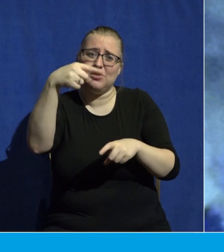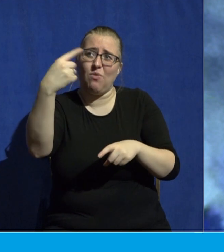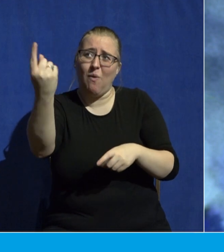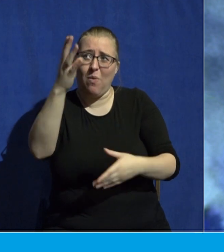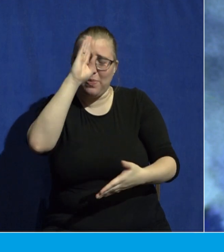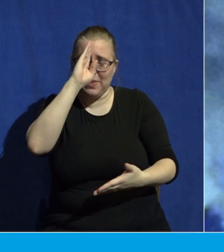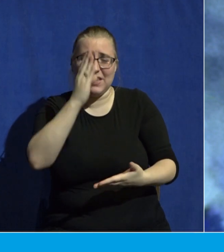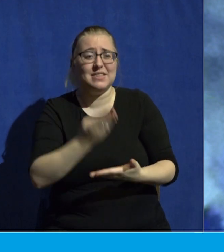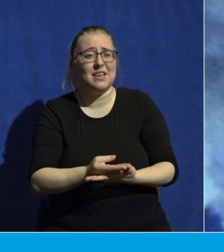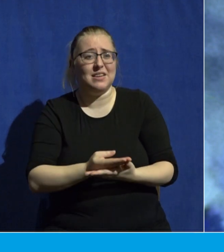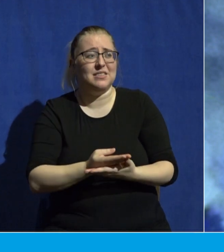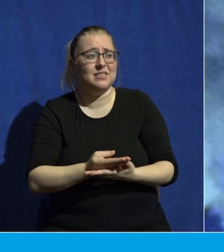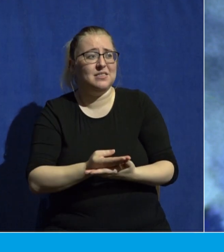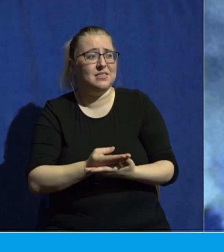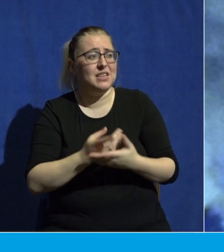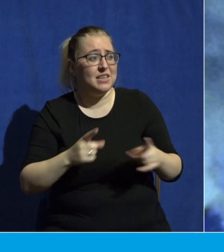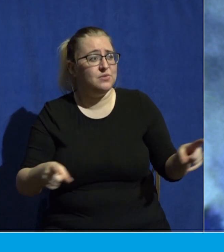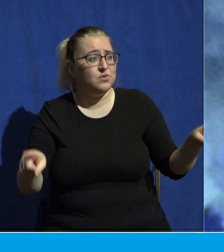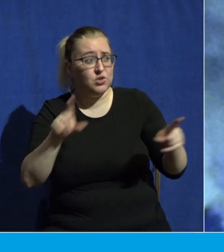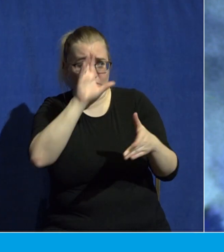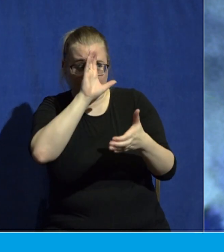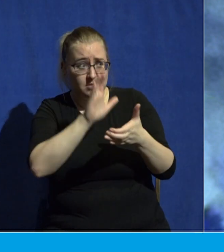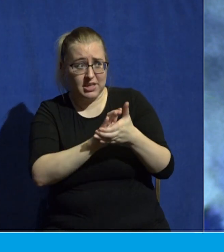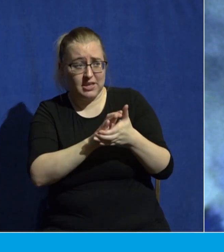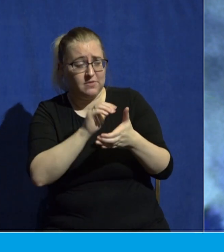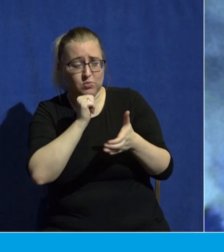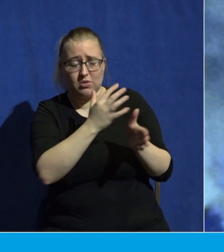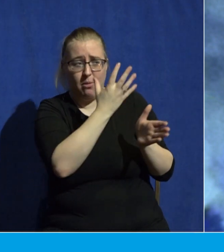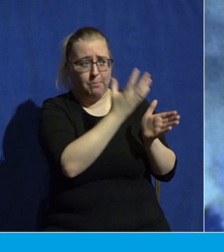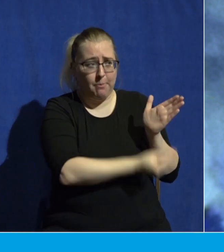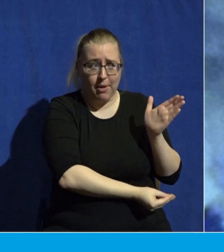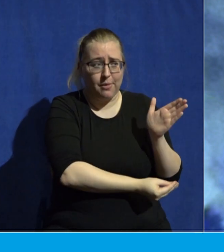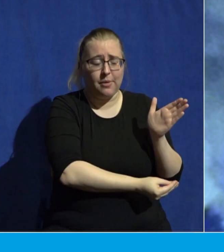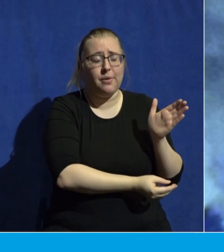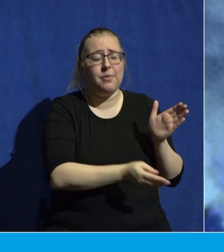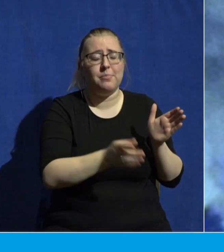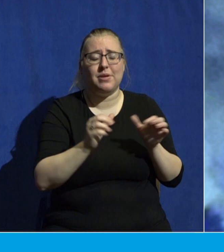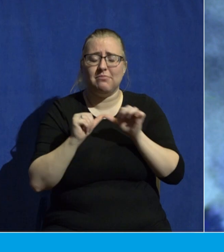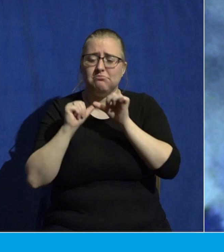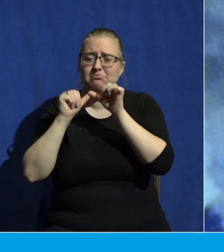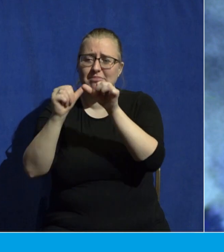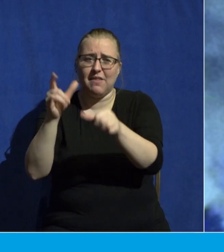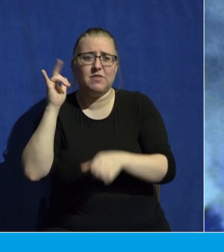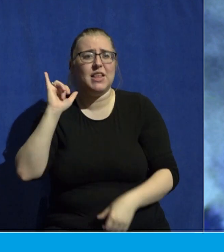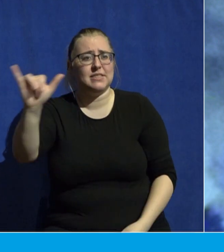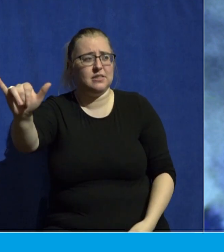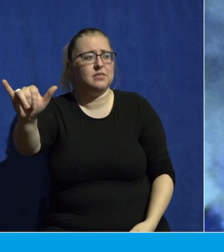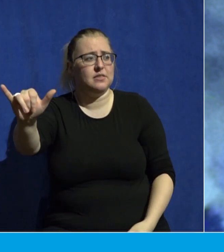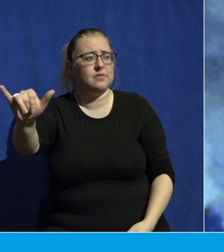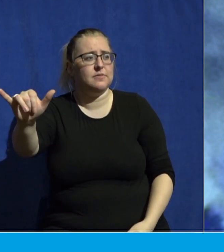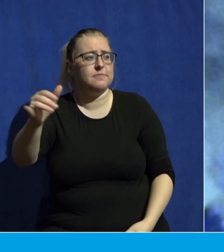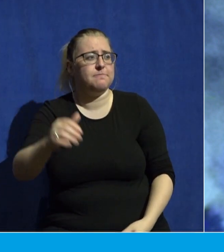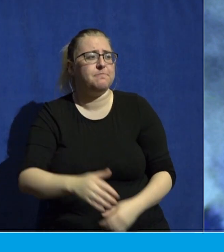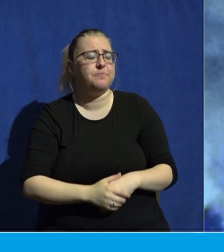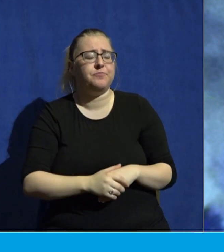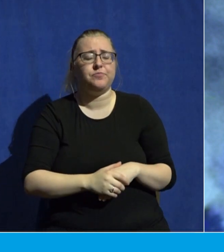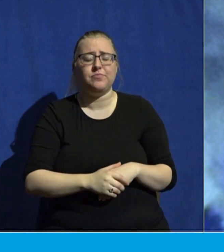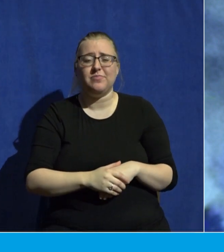believes will not perish but have everlasting life. For those of us who have believed in